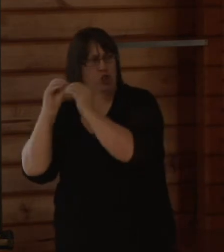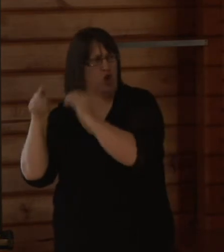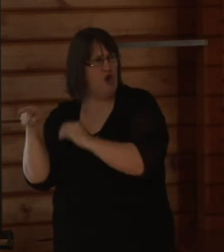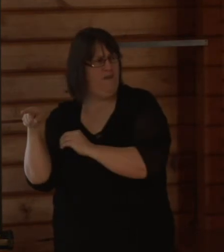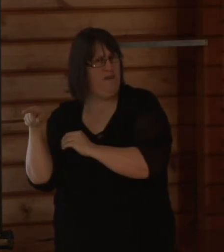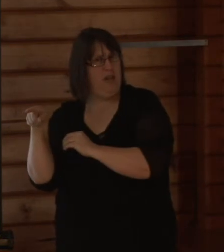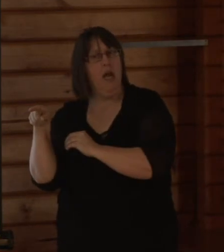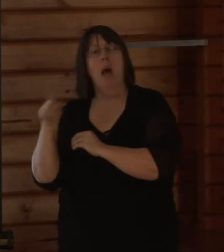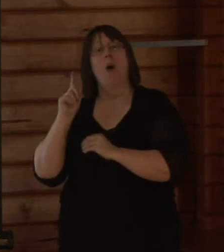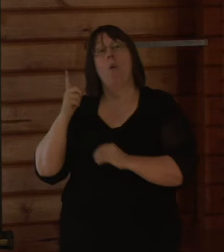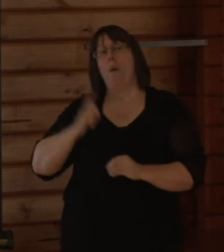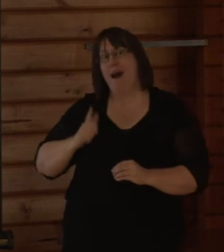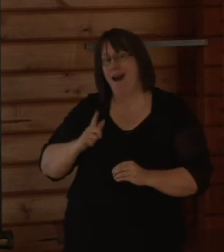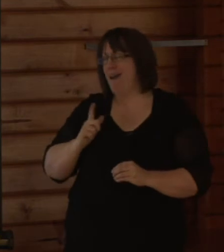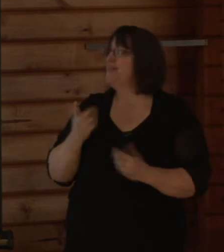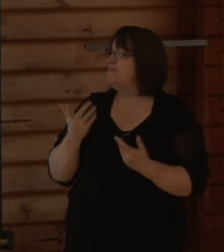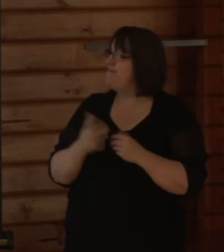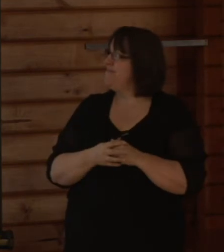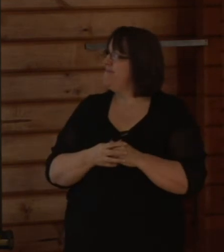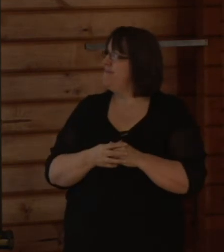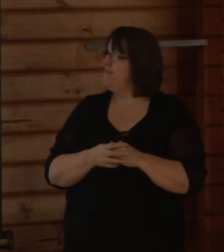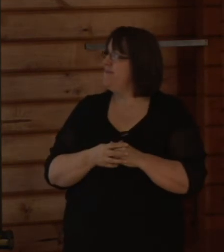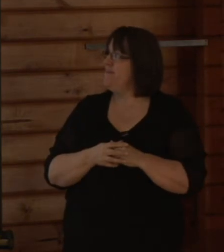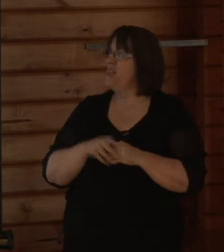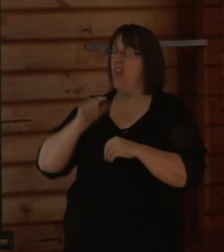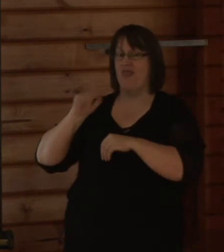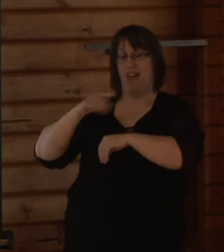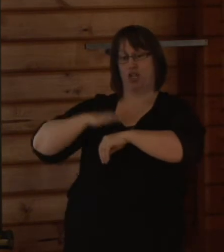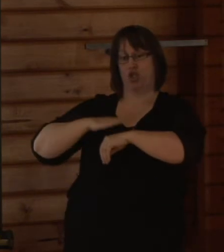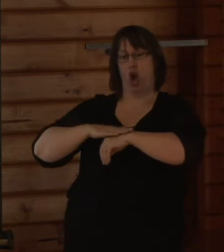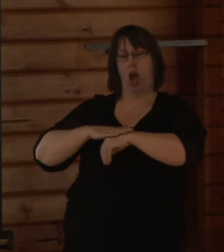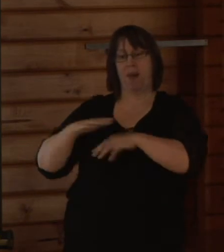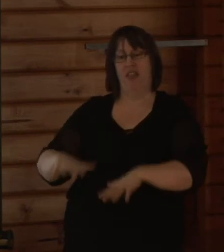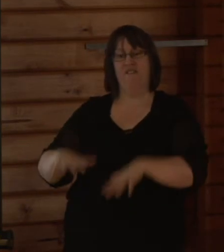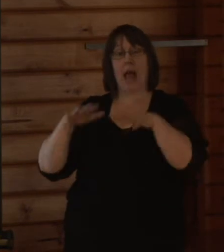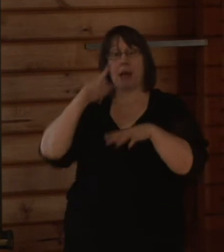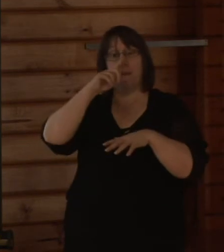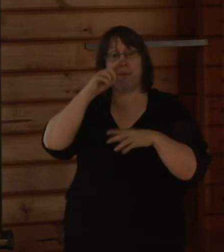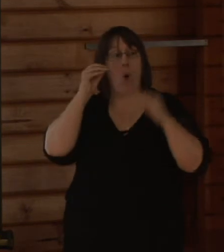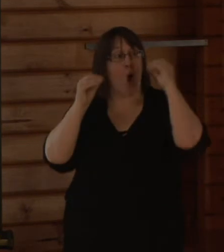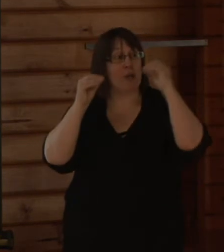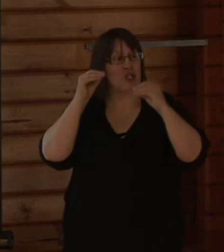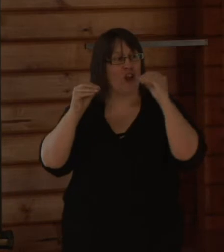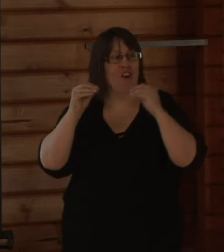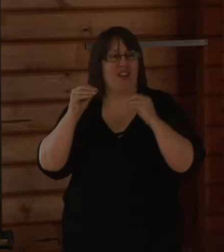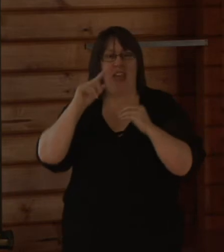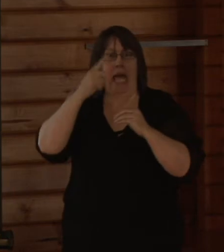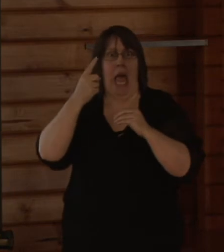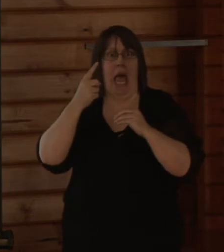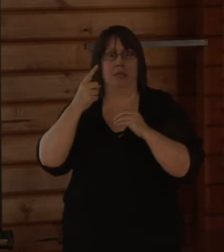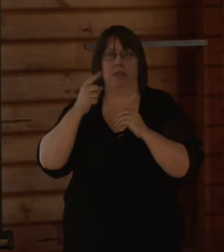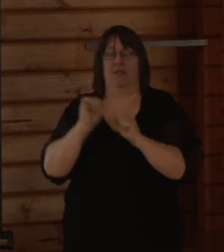observed but that was because at the time of the floods the observers who were taking the measurements could only be